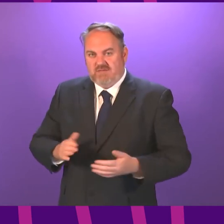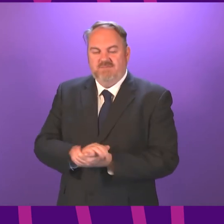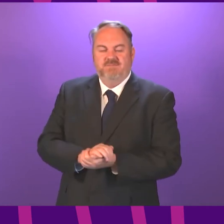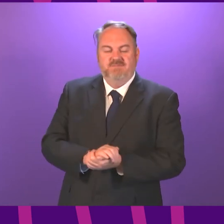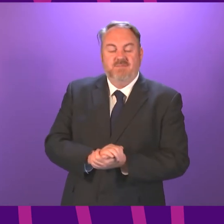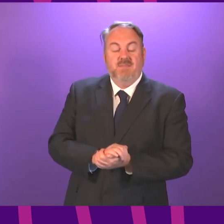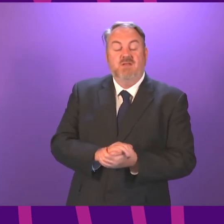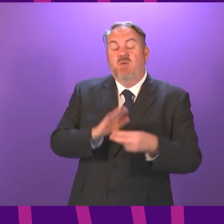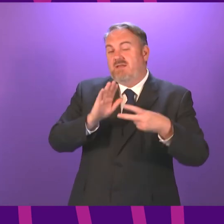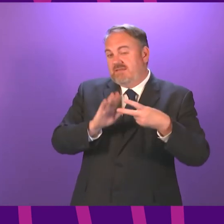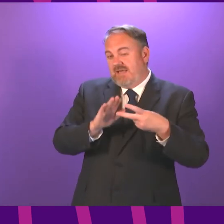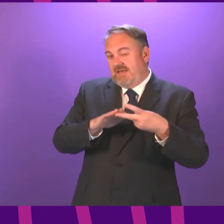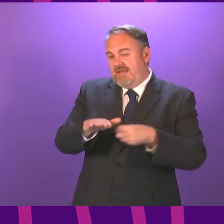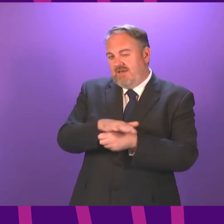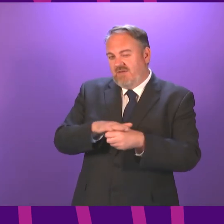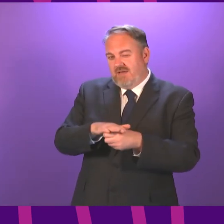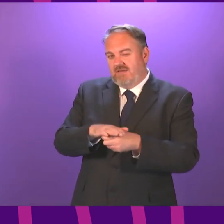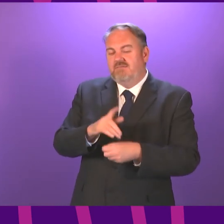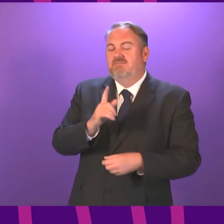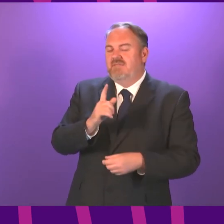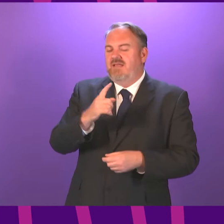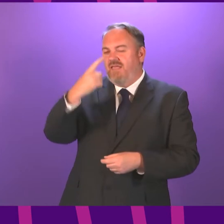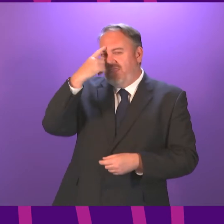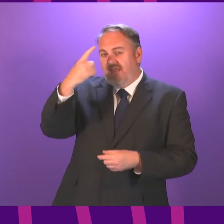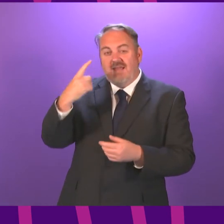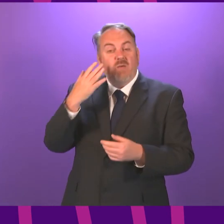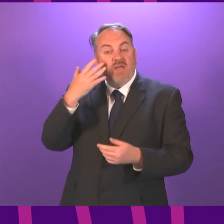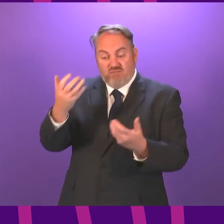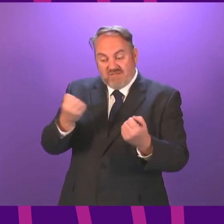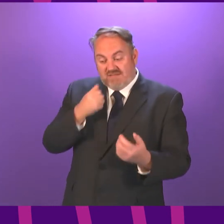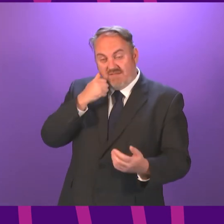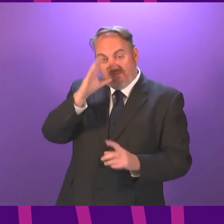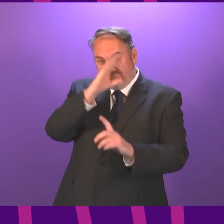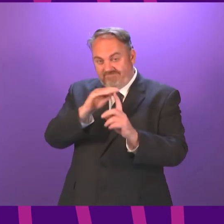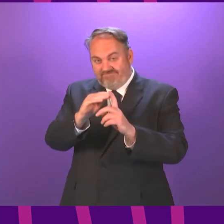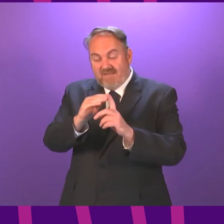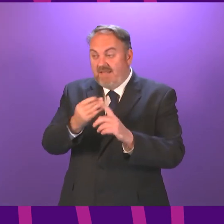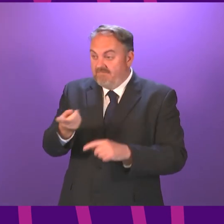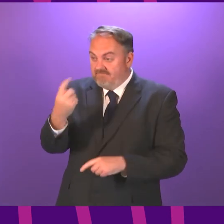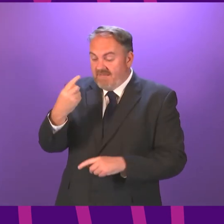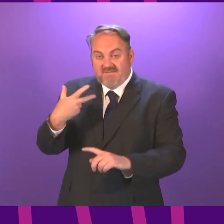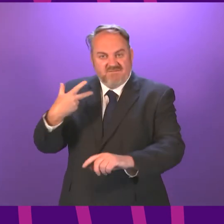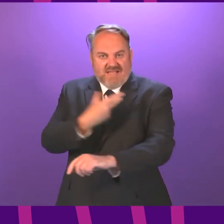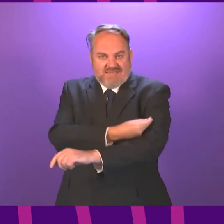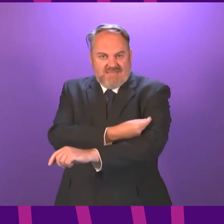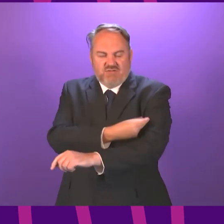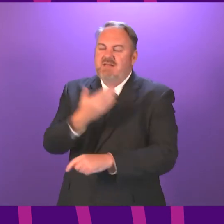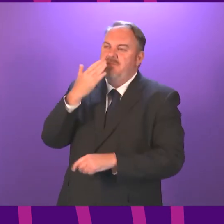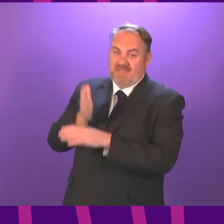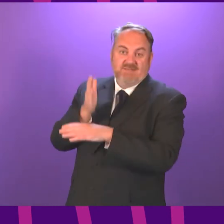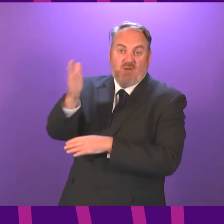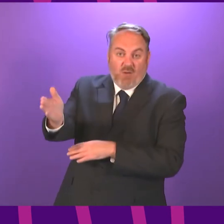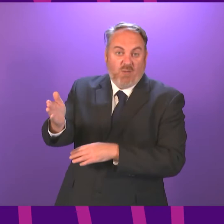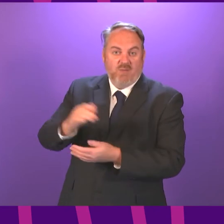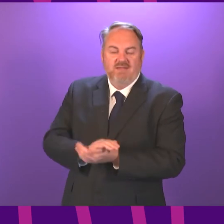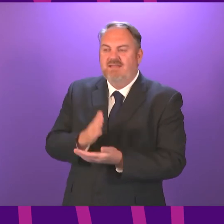Secondly, make sure that you do get vaccinated when you're invited to do so. And please make sure you attend for both doses. If you need